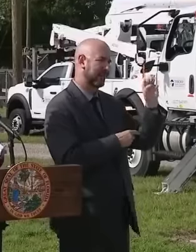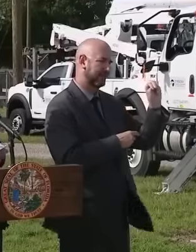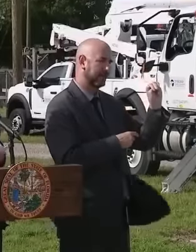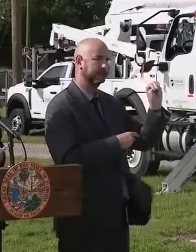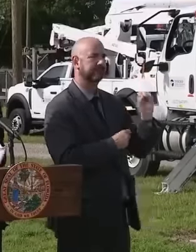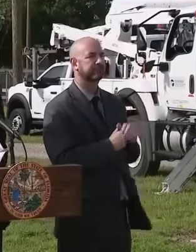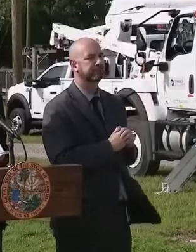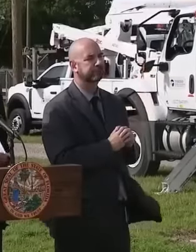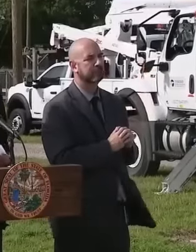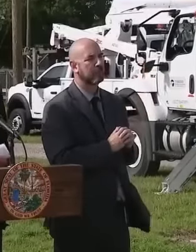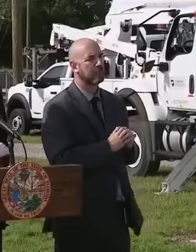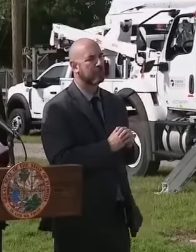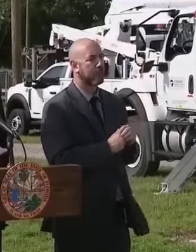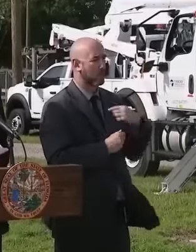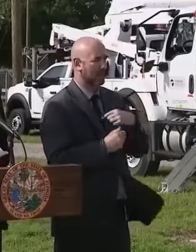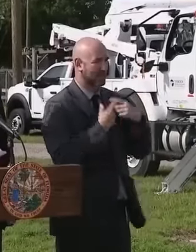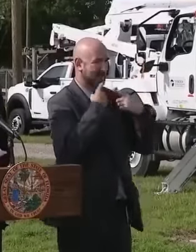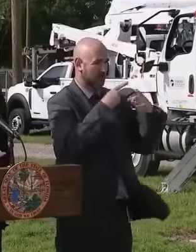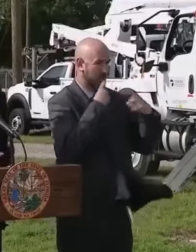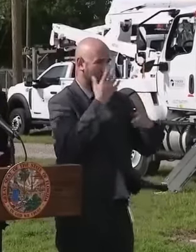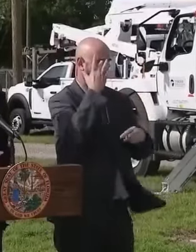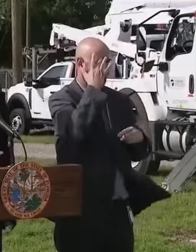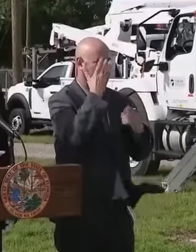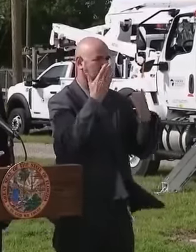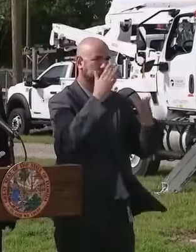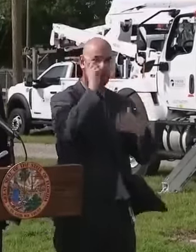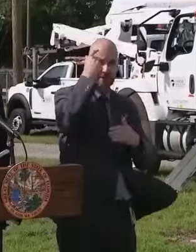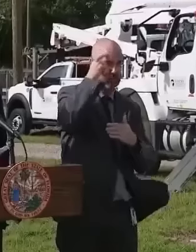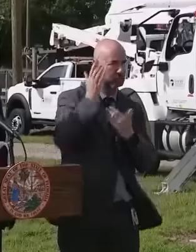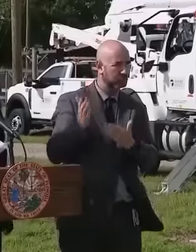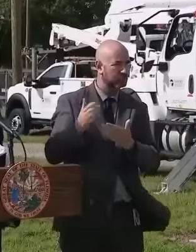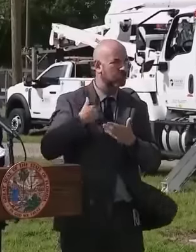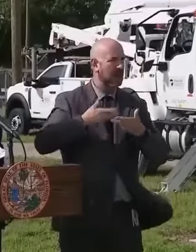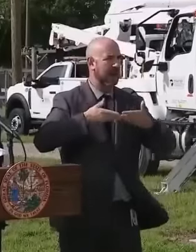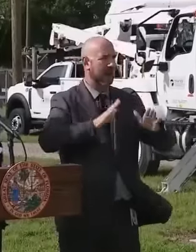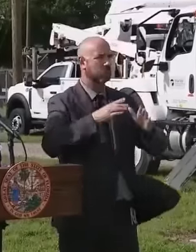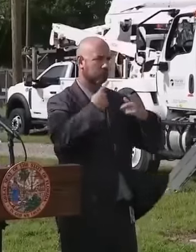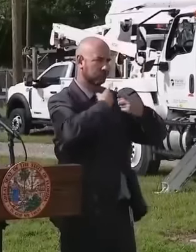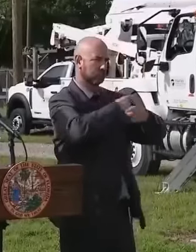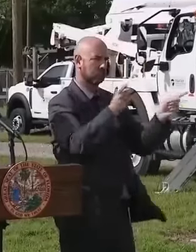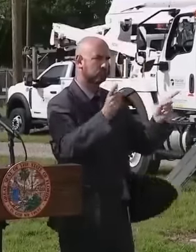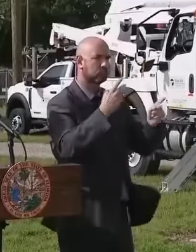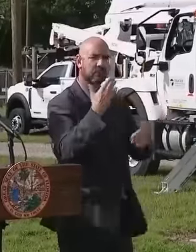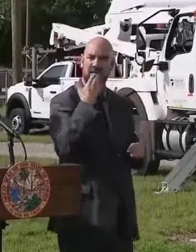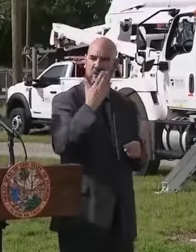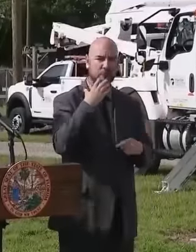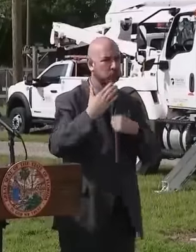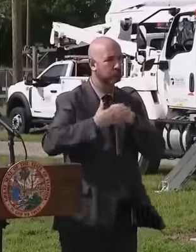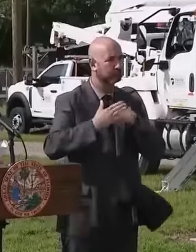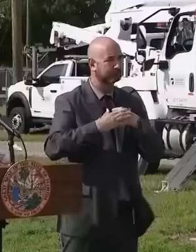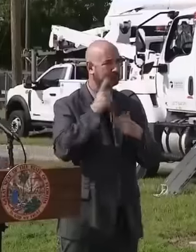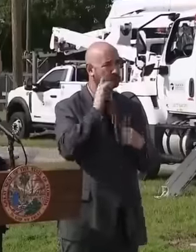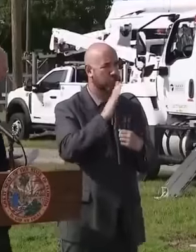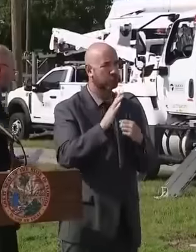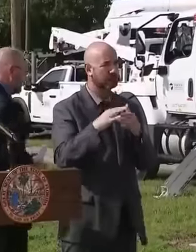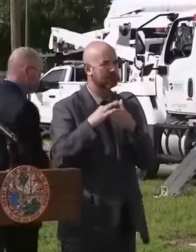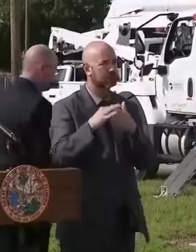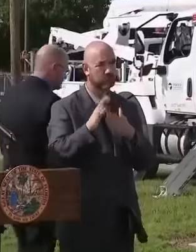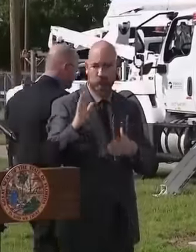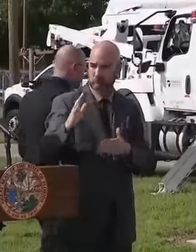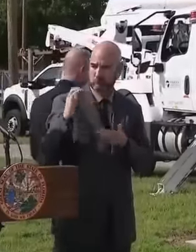successful because you allow us to be successful and give us such a heads-up on what we need to be doing. So thank you so much for your leadership and your partnership. Sure.